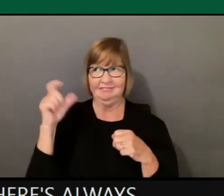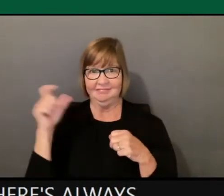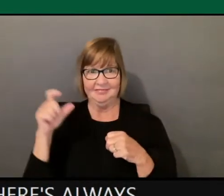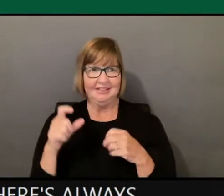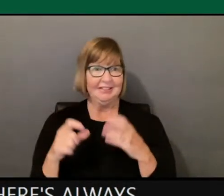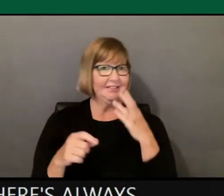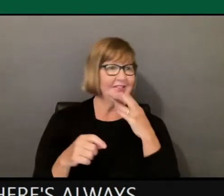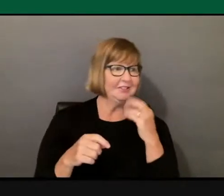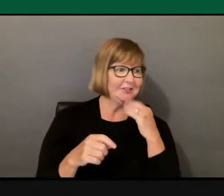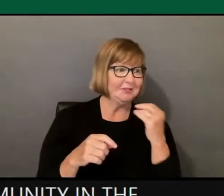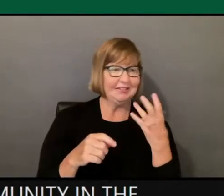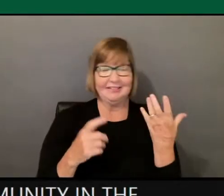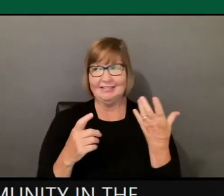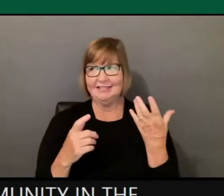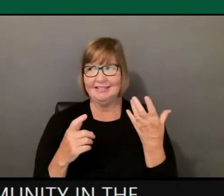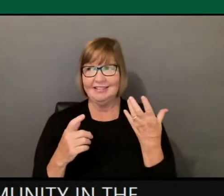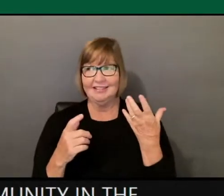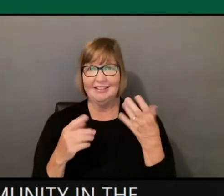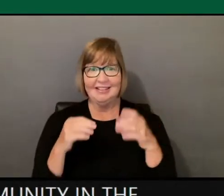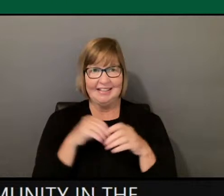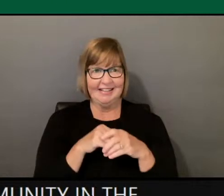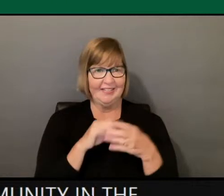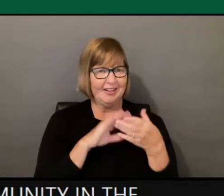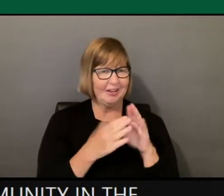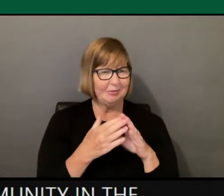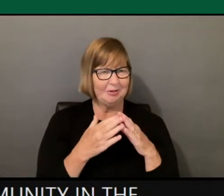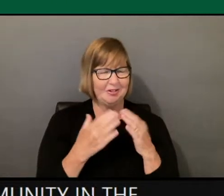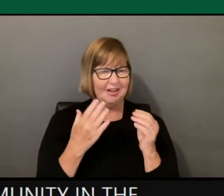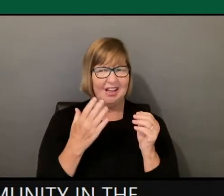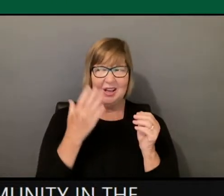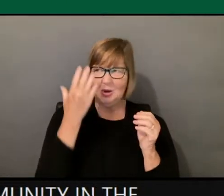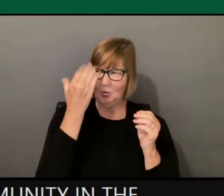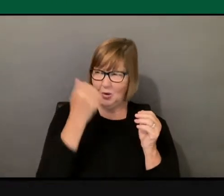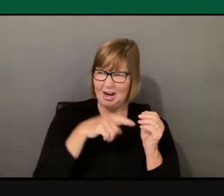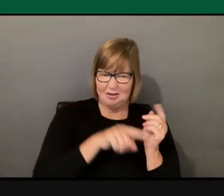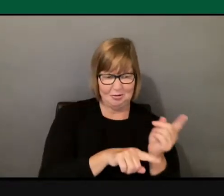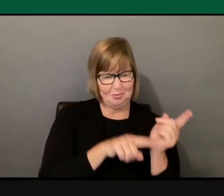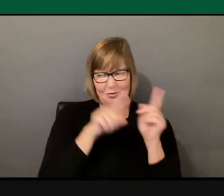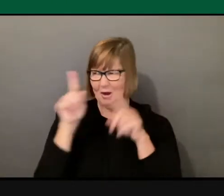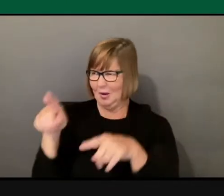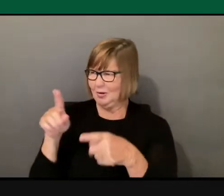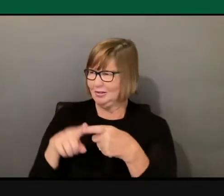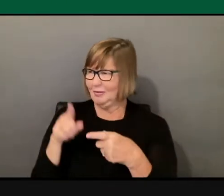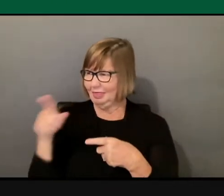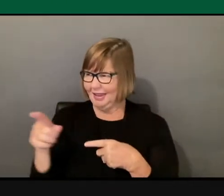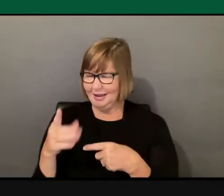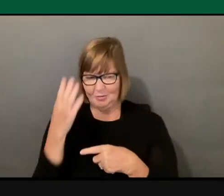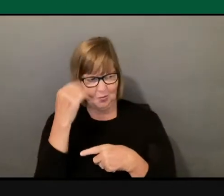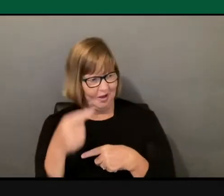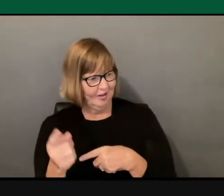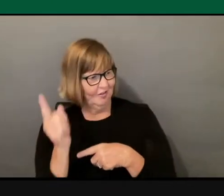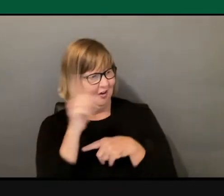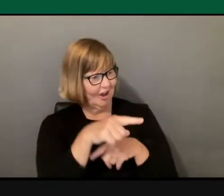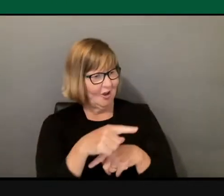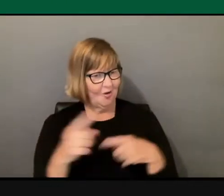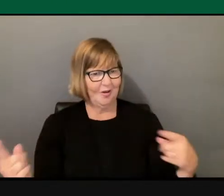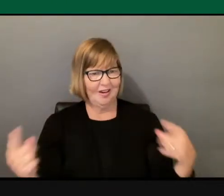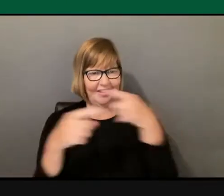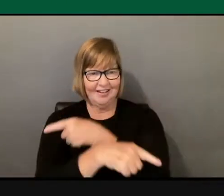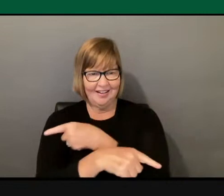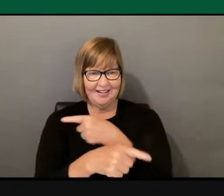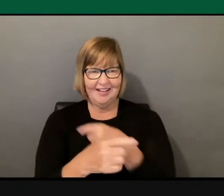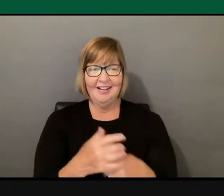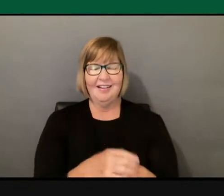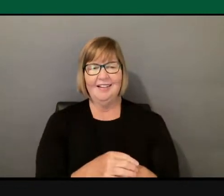is in your own community. Why are you going to them? And we've heard that from both sides. I have a co-leader and she gets it